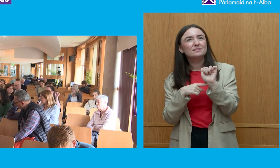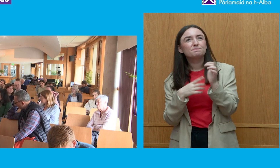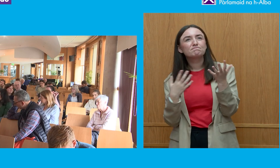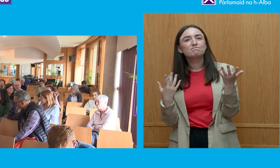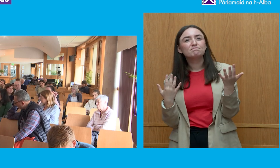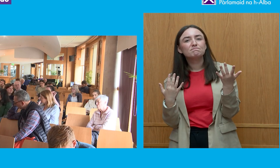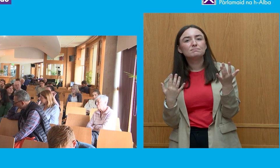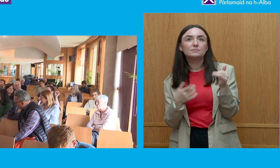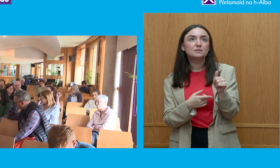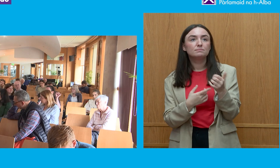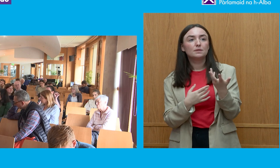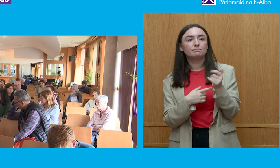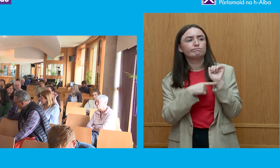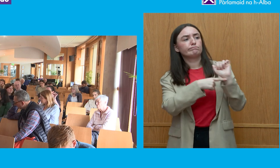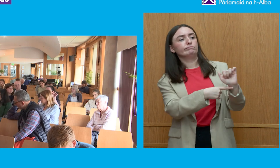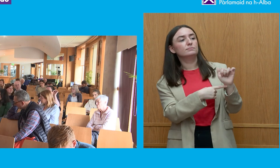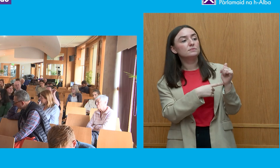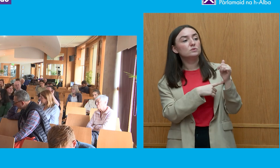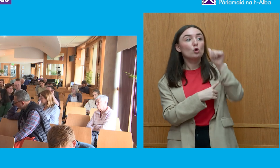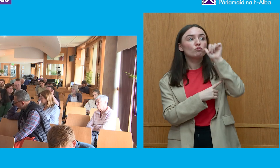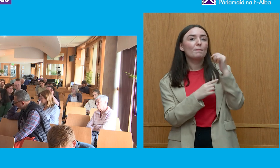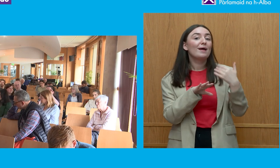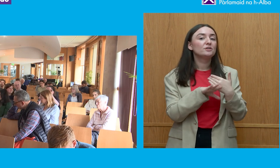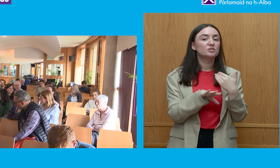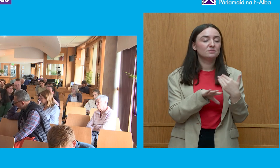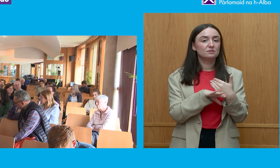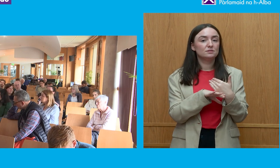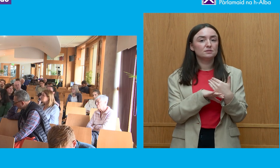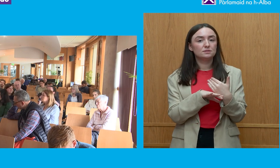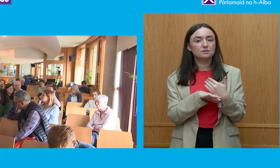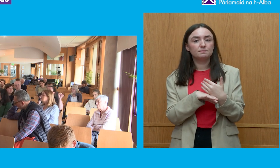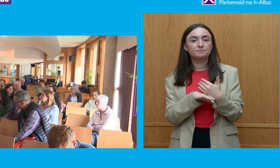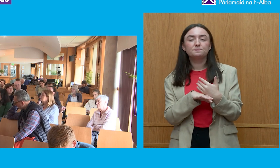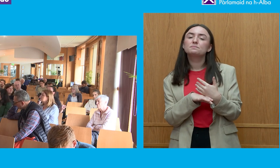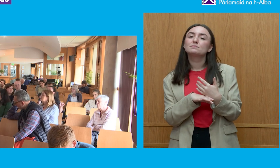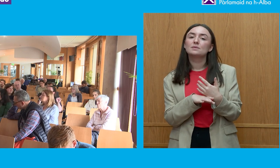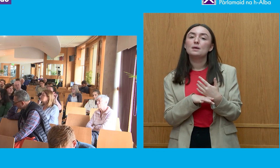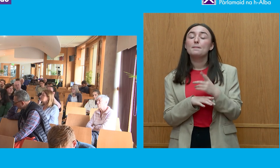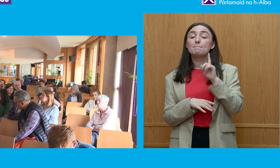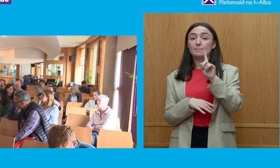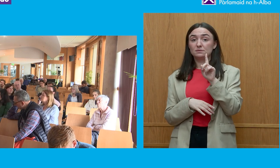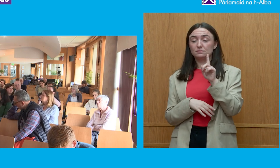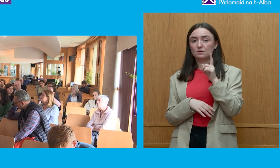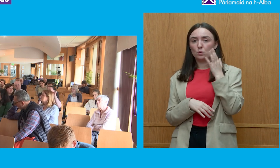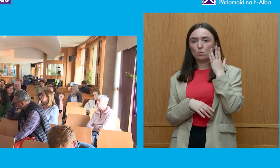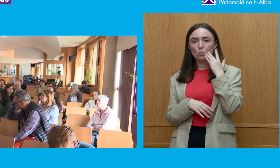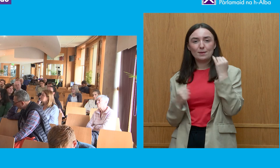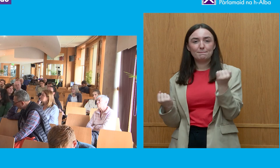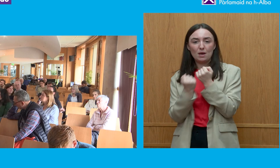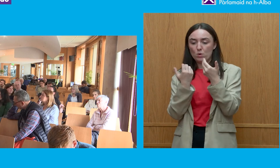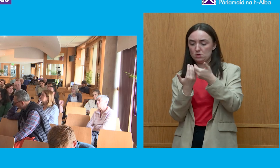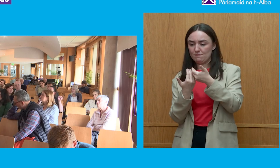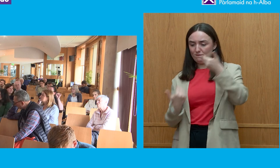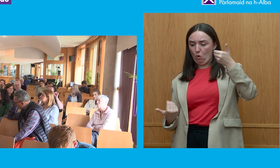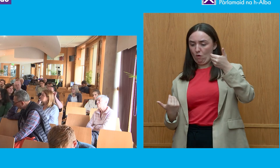corrupt acts or potentially corrupt acts but what happens when you devolve power without learning the